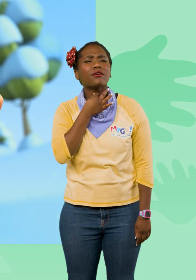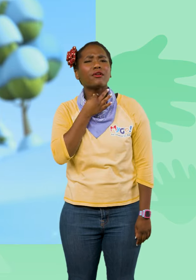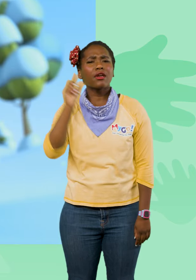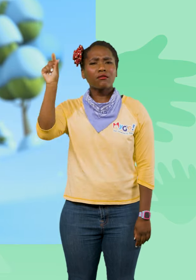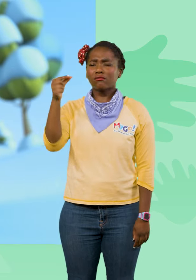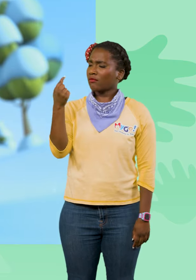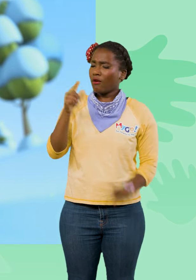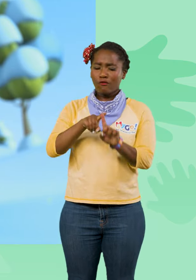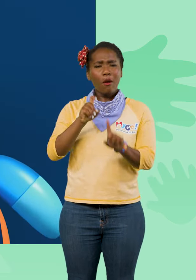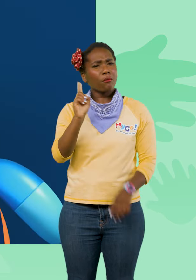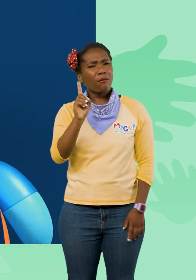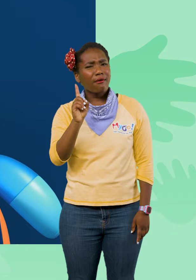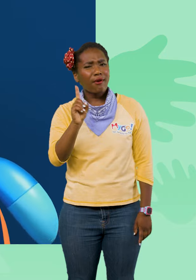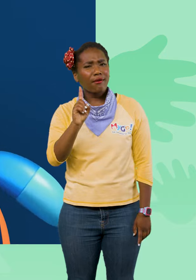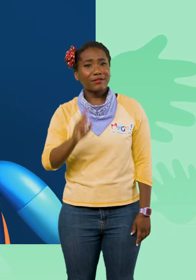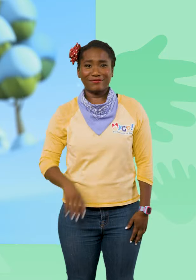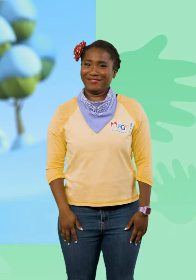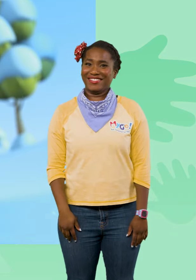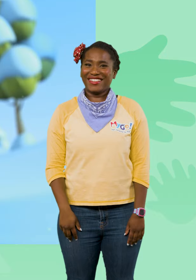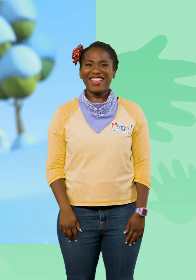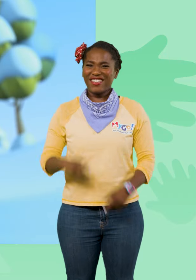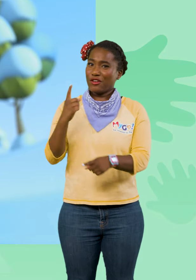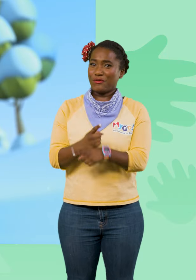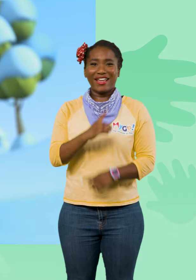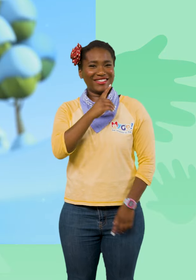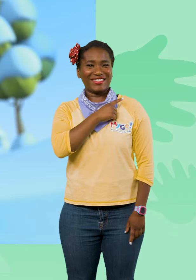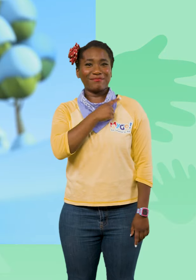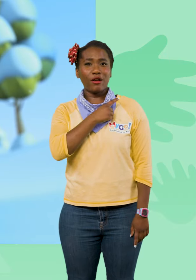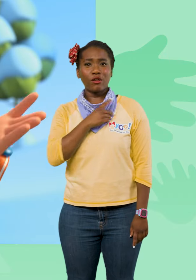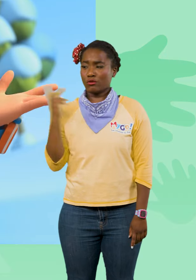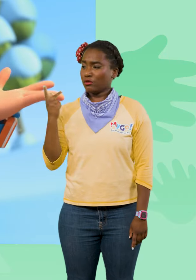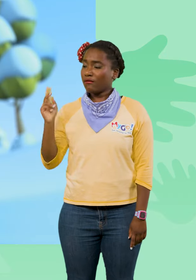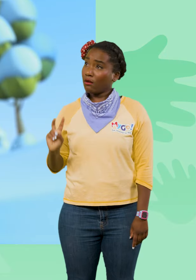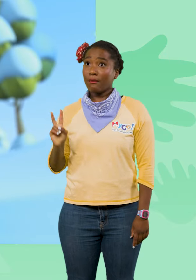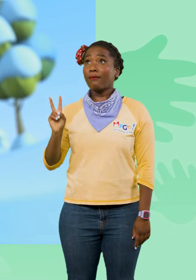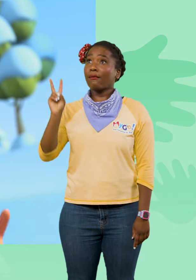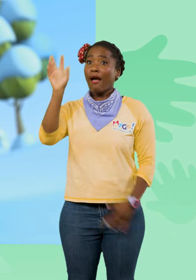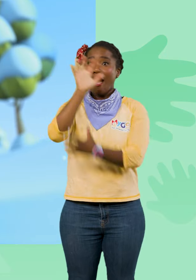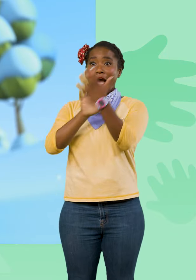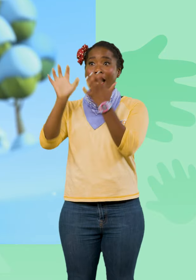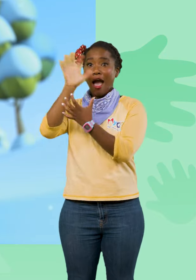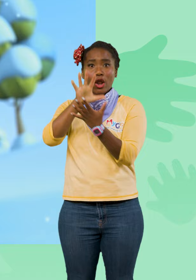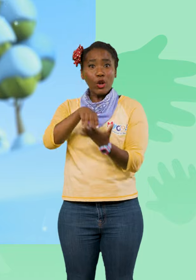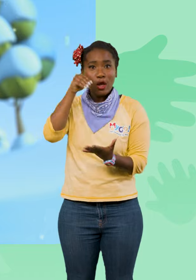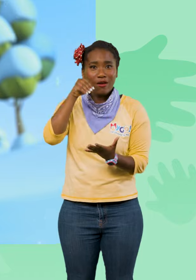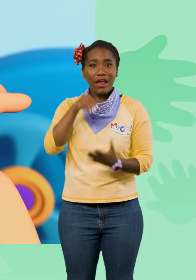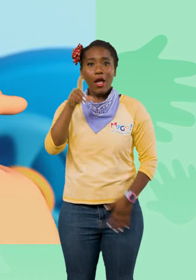is a snowflake made? You're right, Deebo. We can go up into a cloud and find out. I'm going to need a